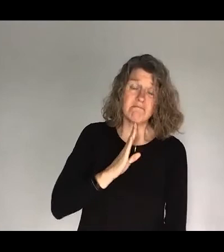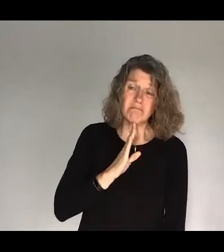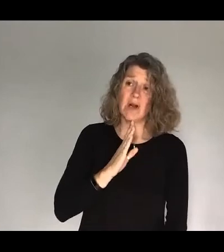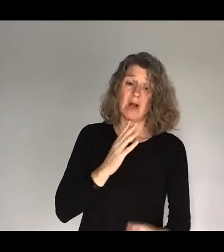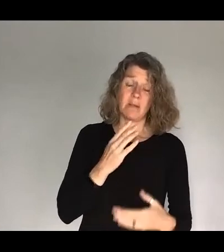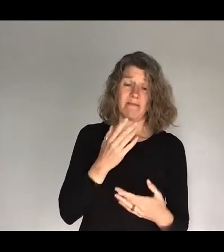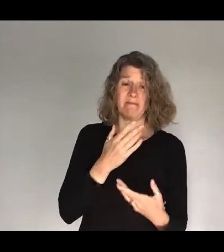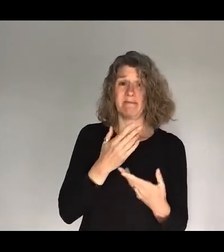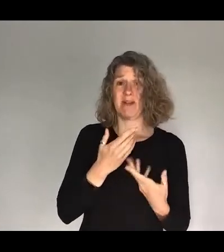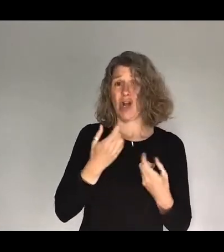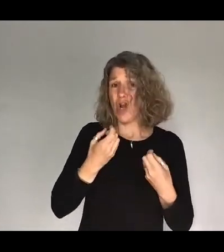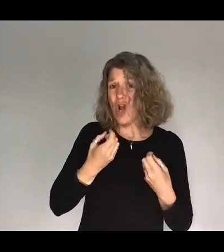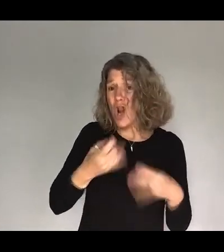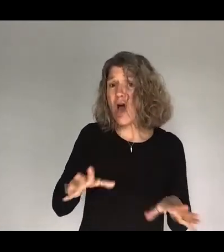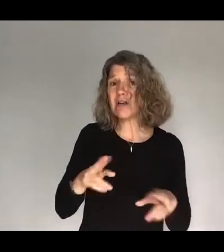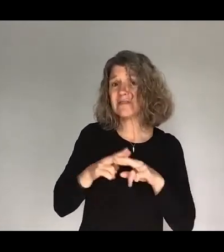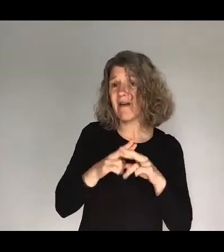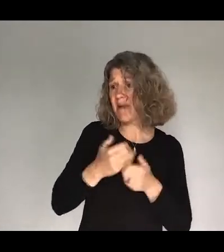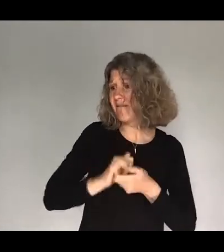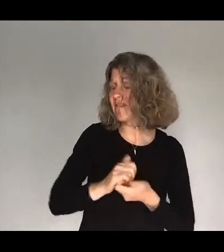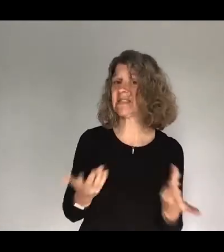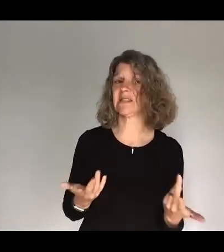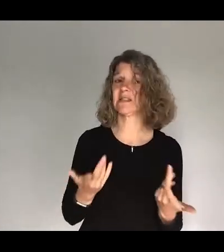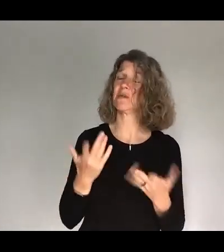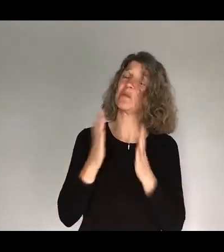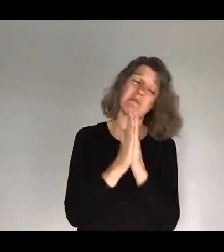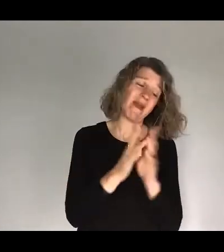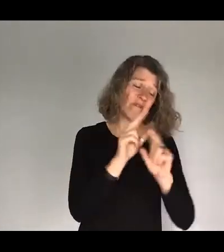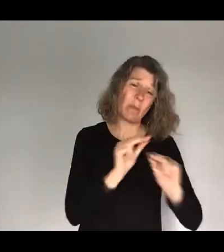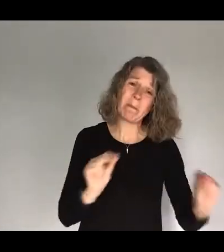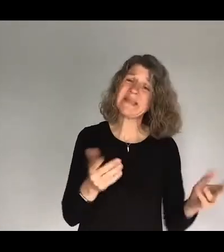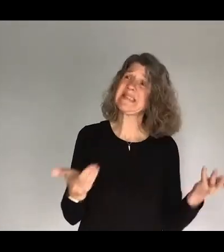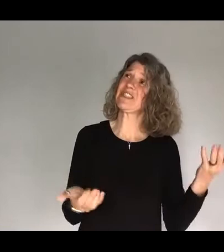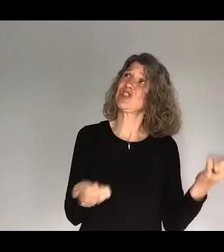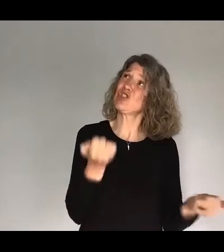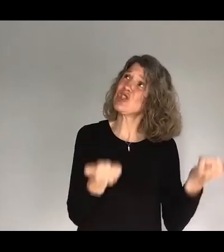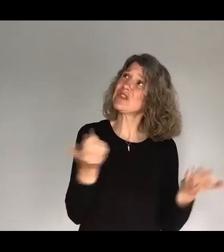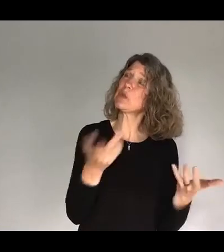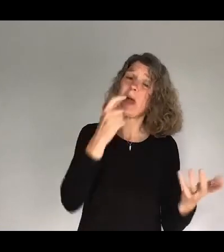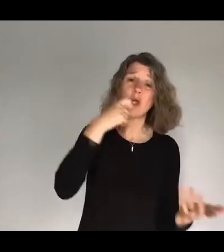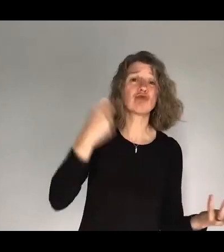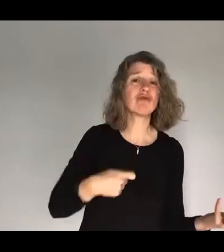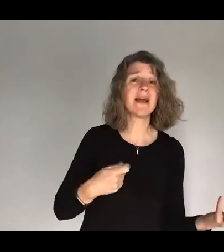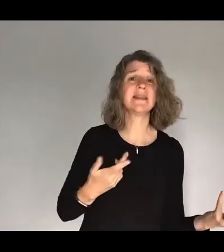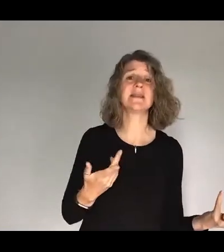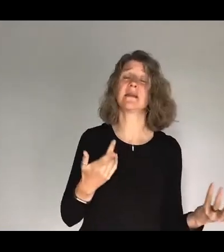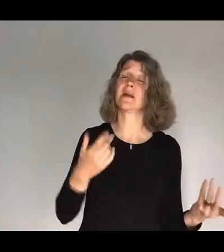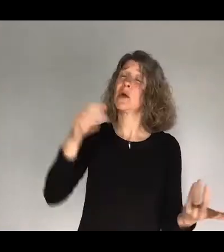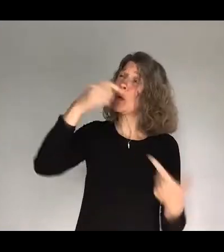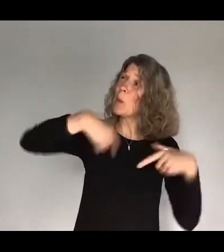we pray for peace with justice in Ukraine. And Lord, we know that your heart is for the poor, the